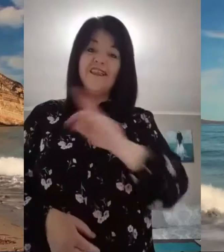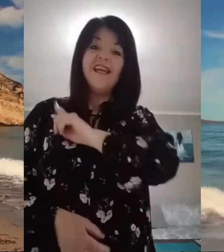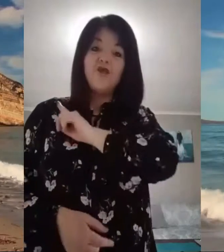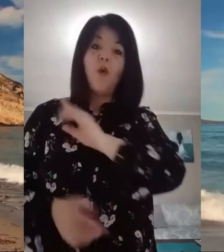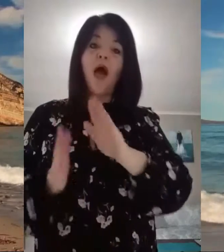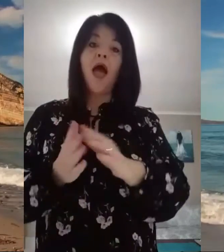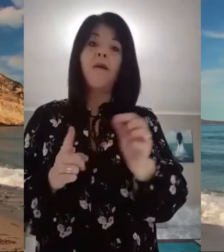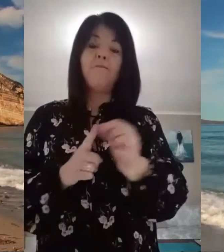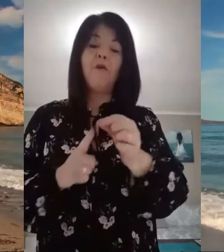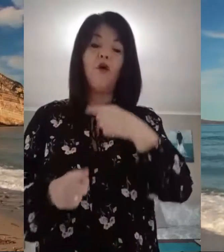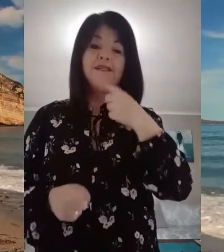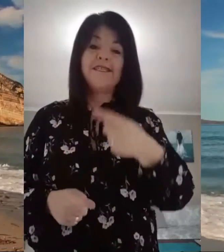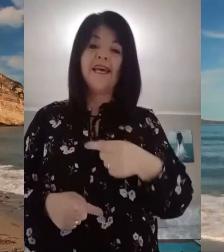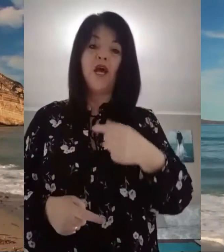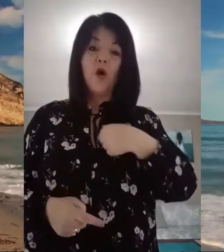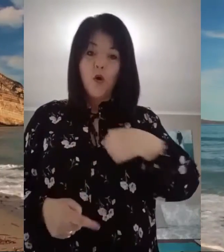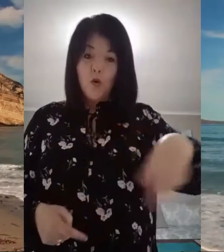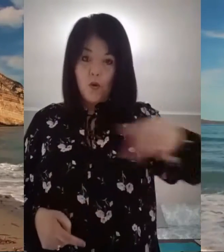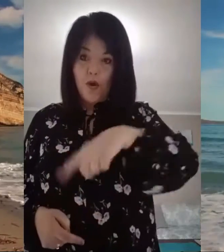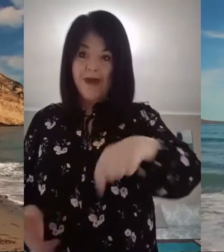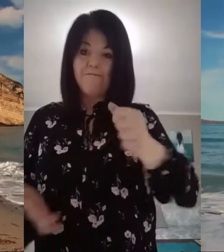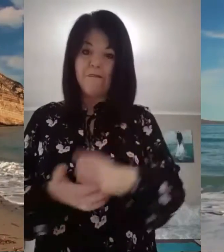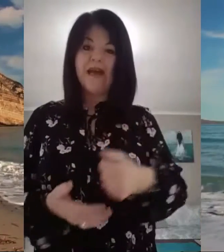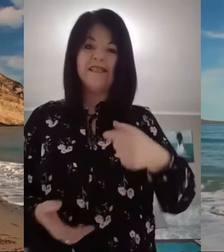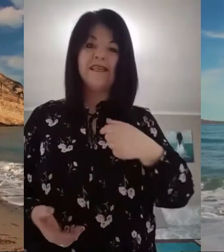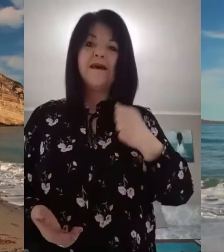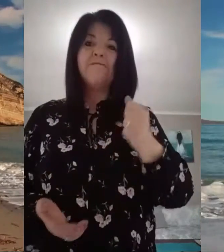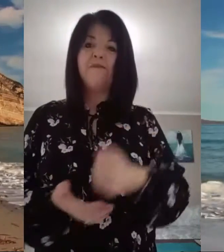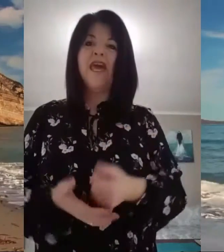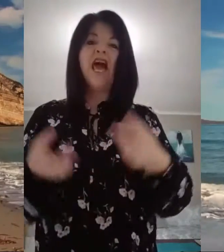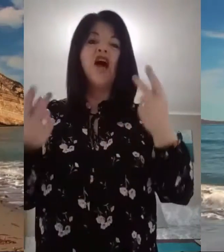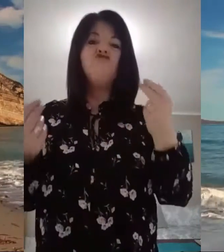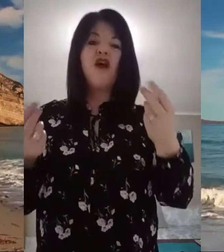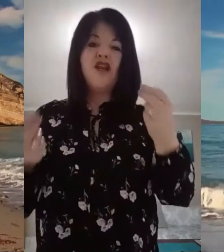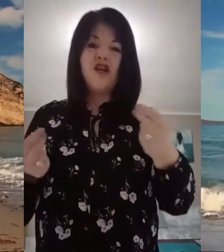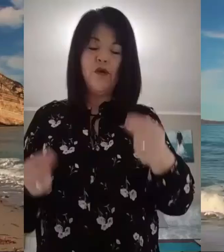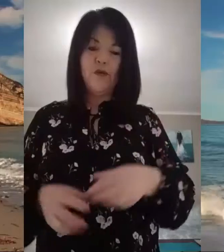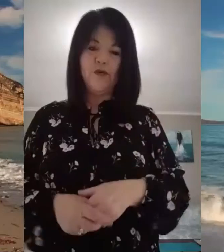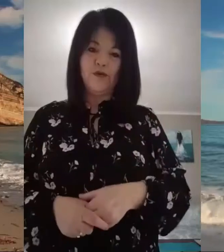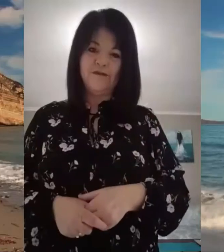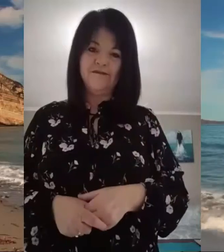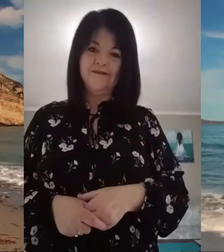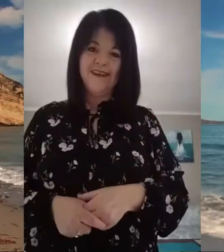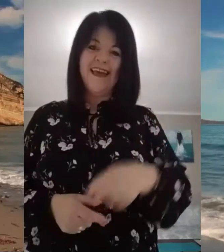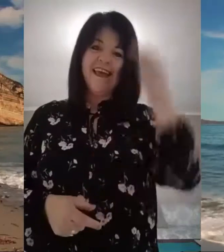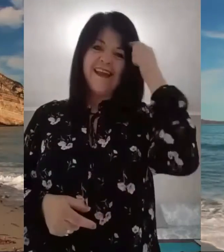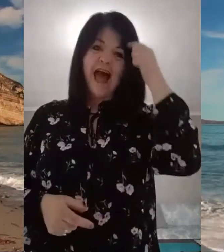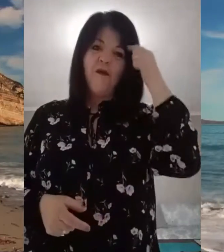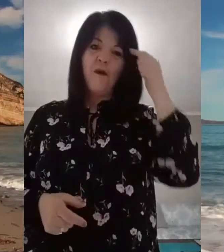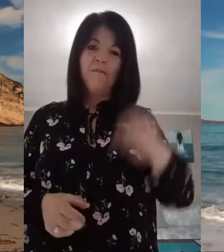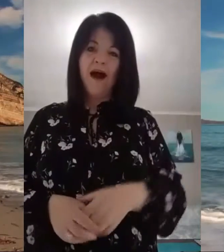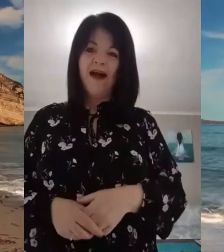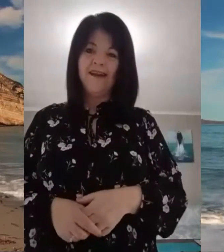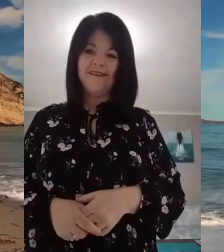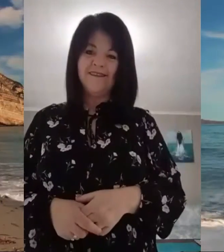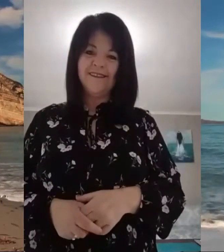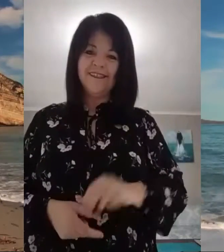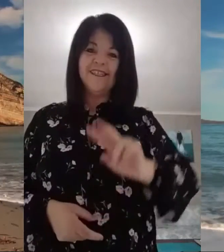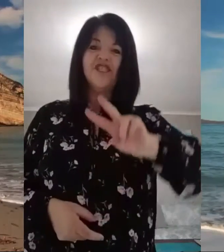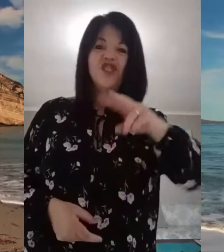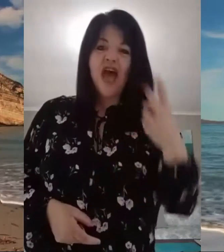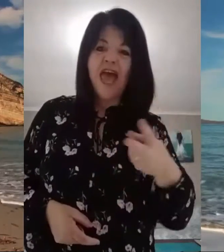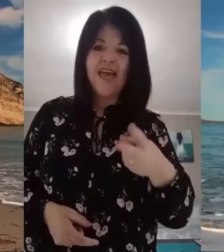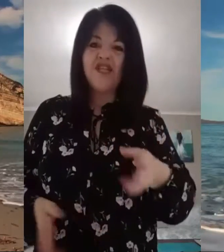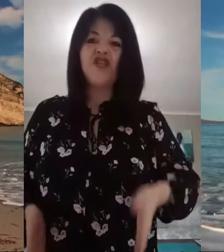That's why Paul said, we must be renewed in our mind.